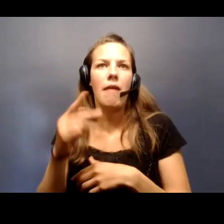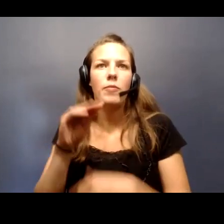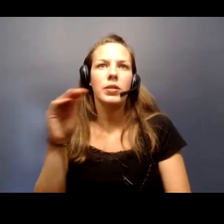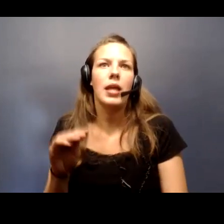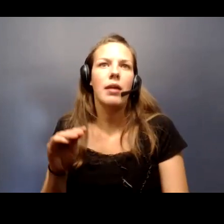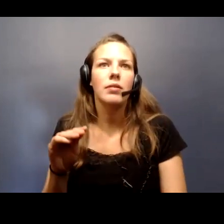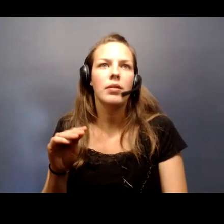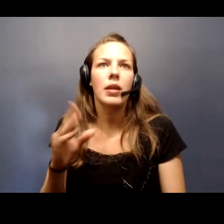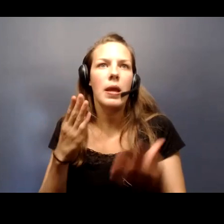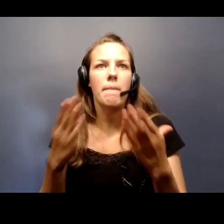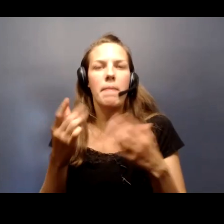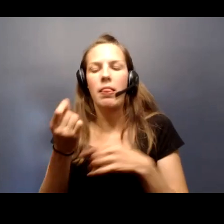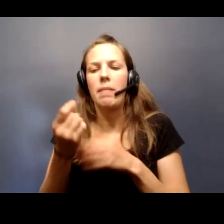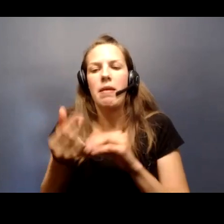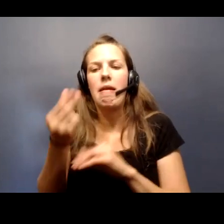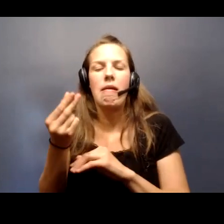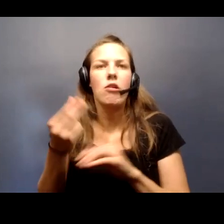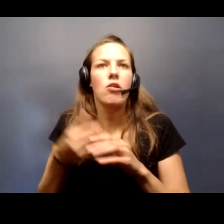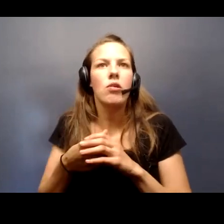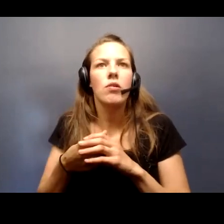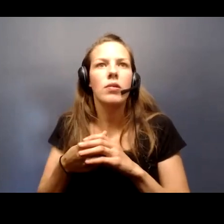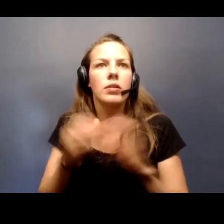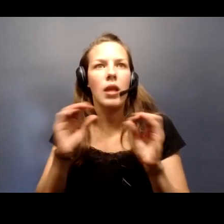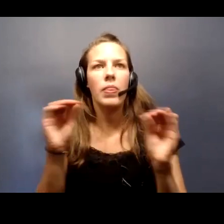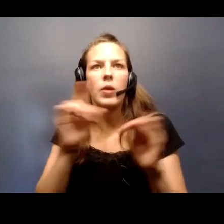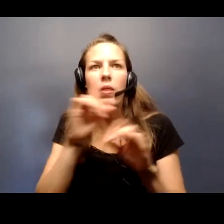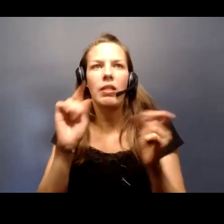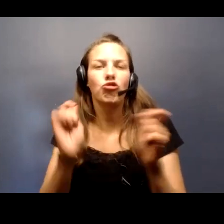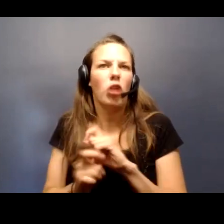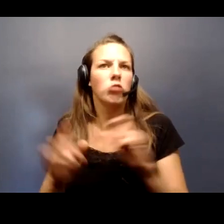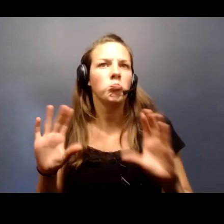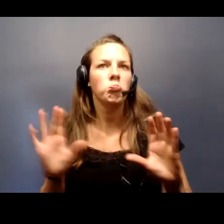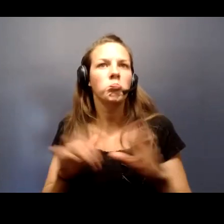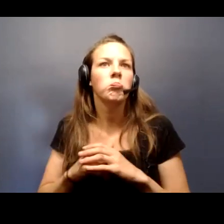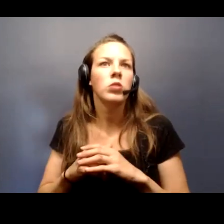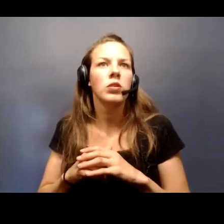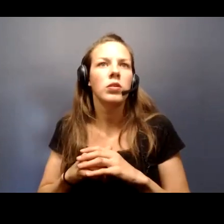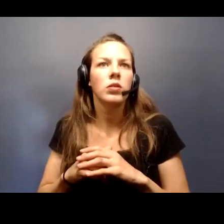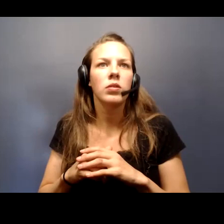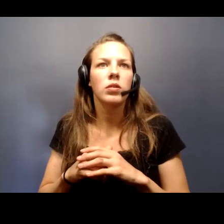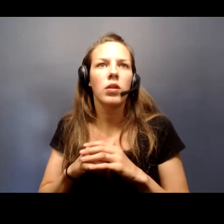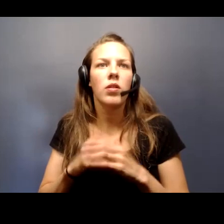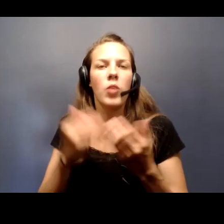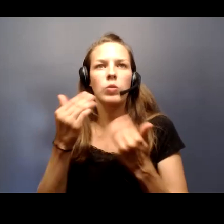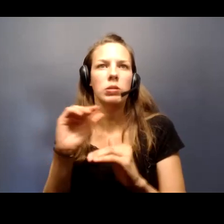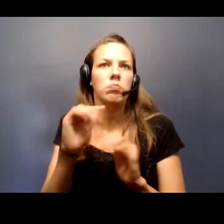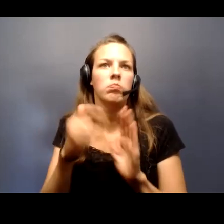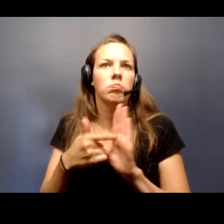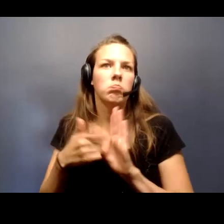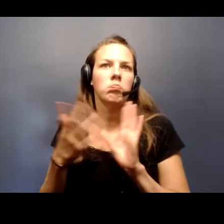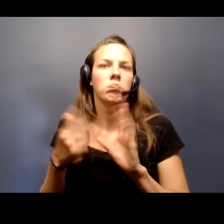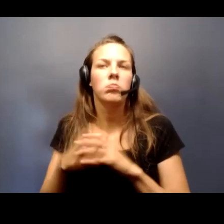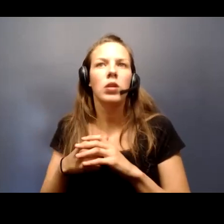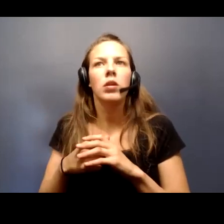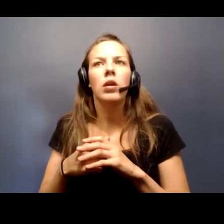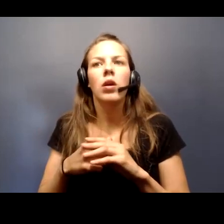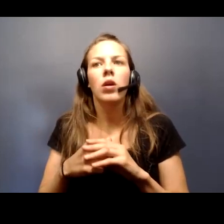maybe slightly higher, but nothing really changed in those parameters. What